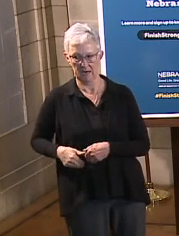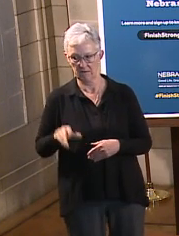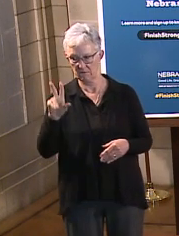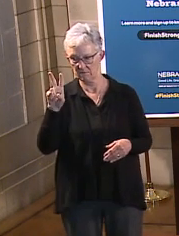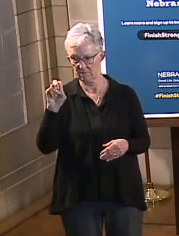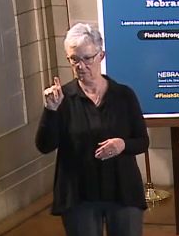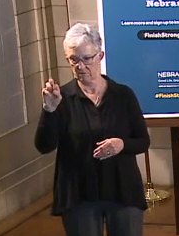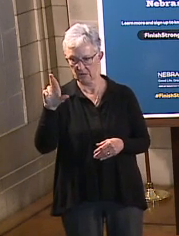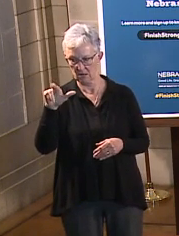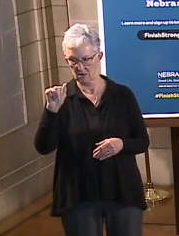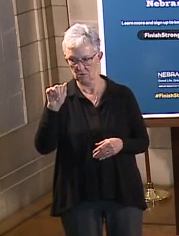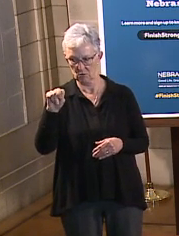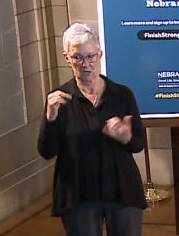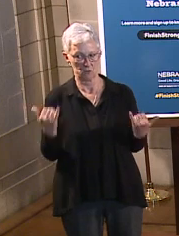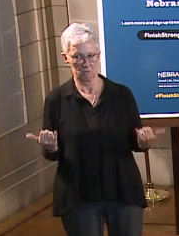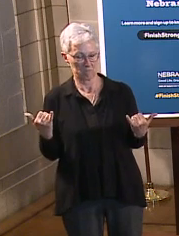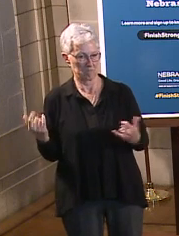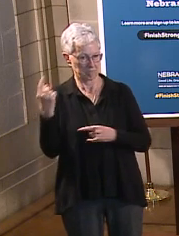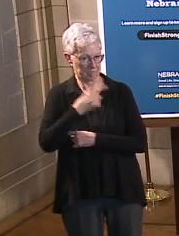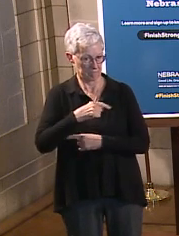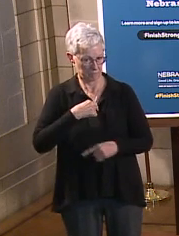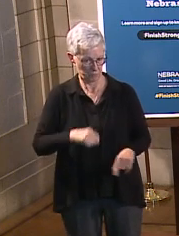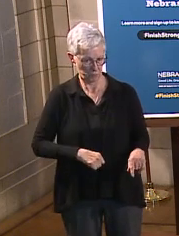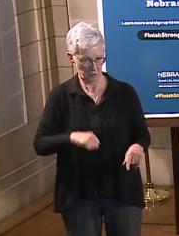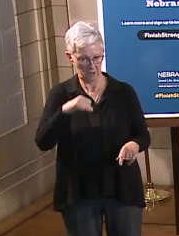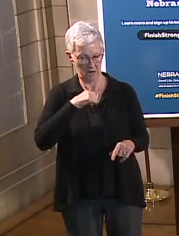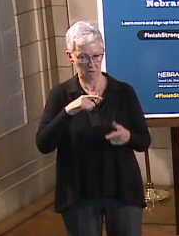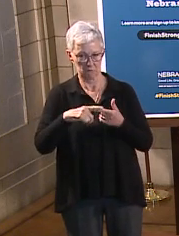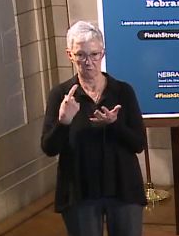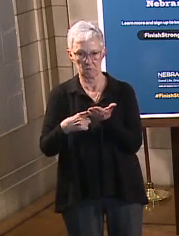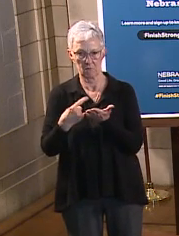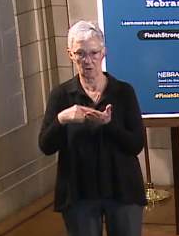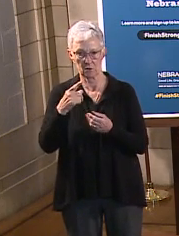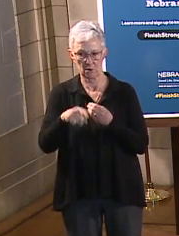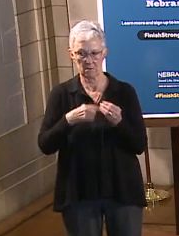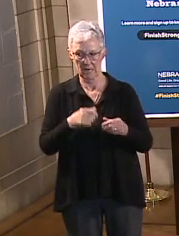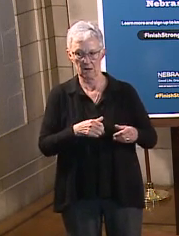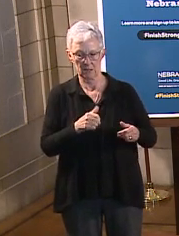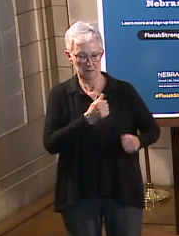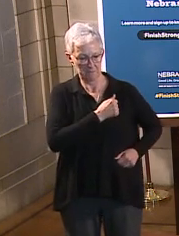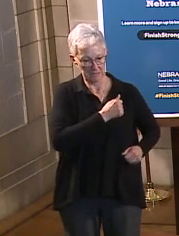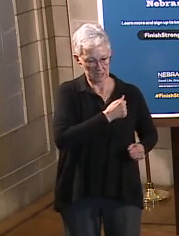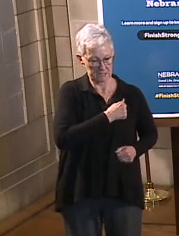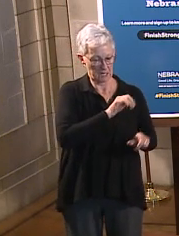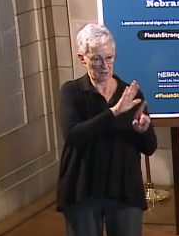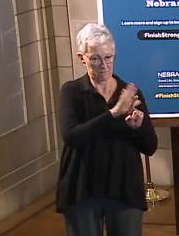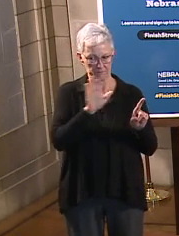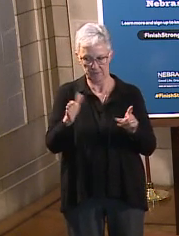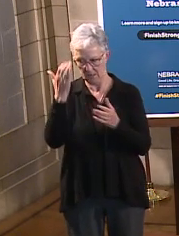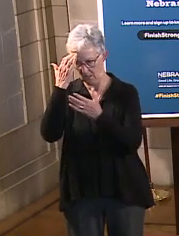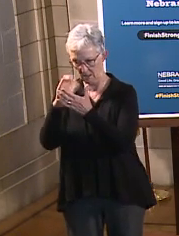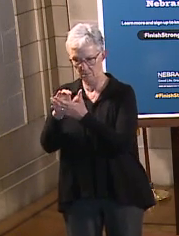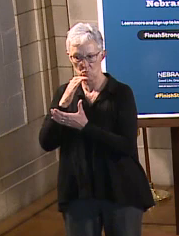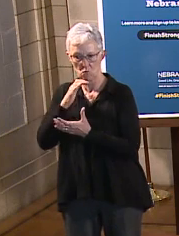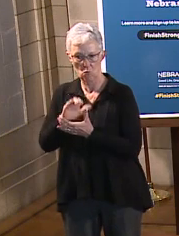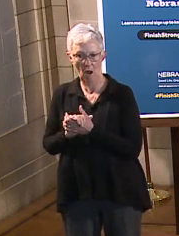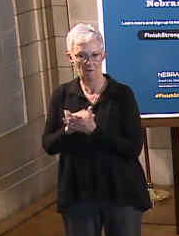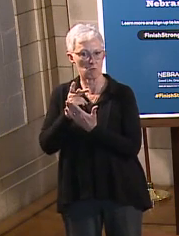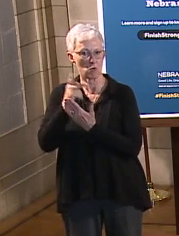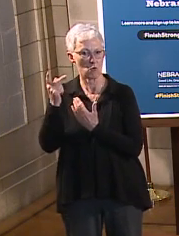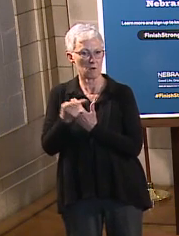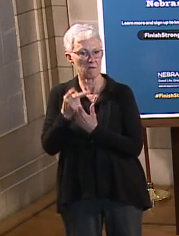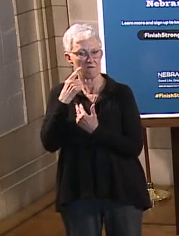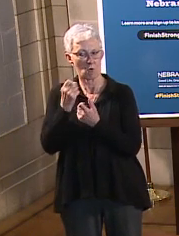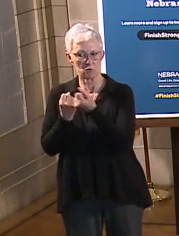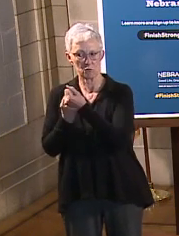to share more about the military spouse transition program. The governor's objective, uh, and aspiration for the state of Nebraska is that